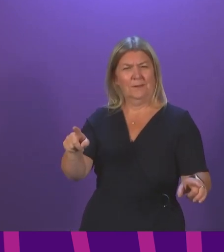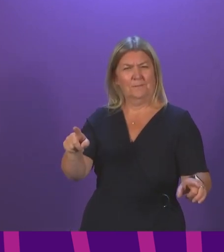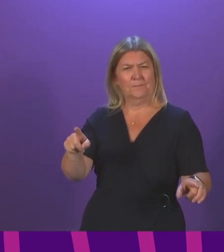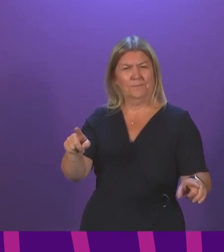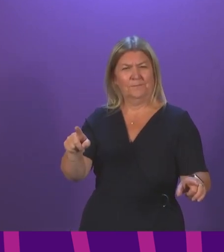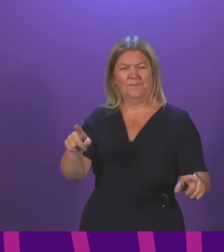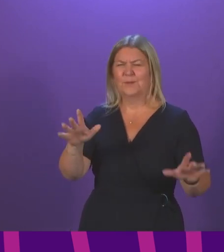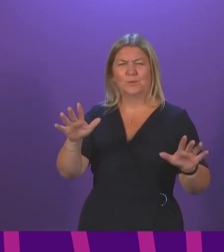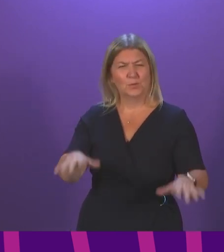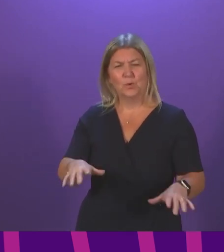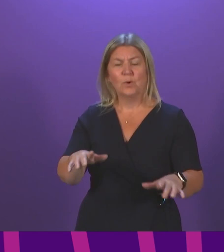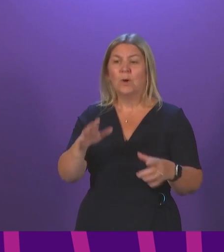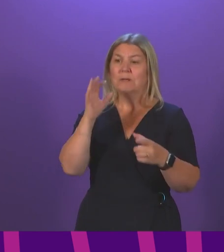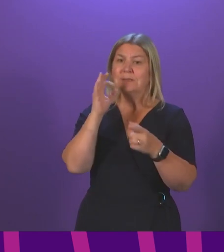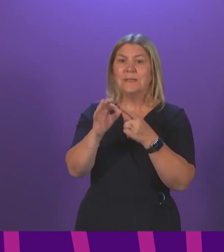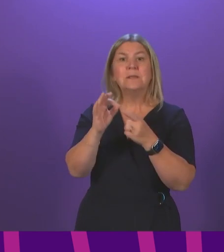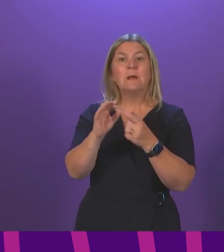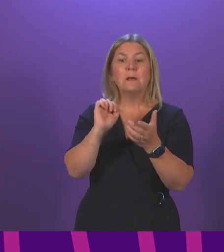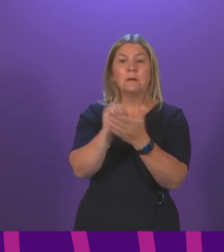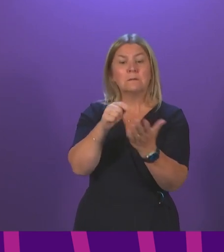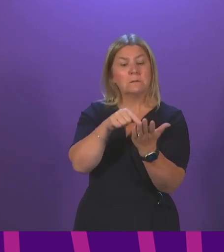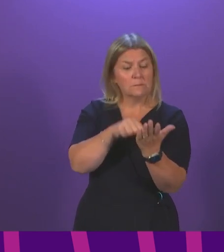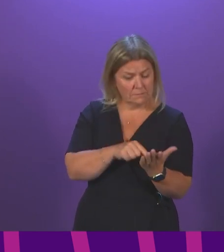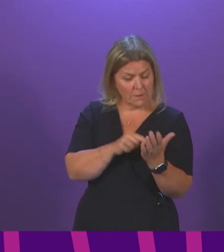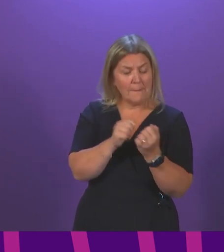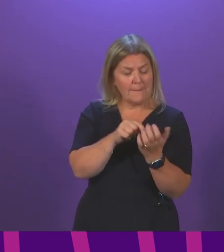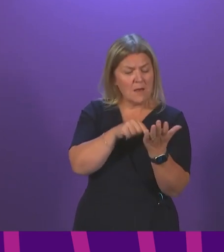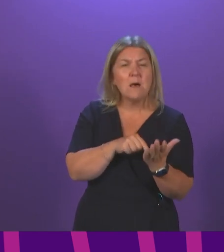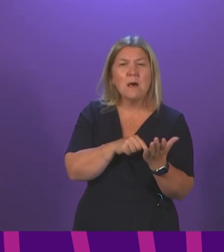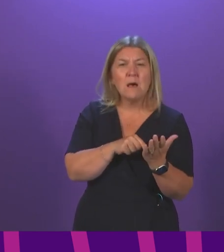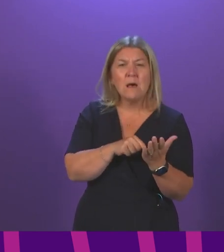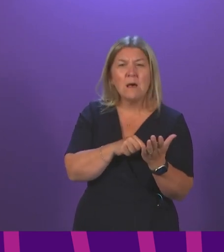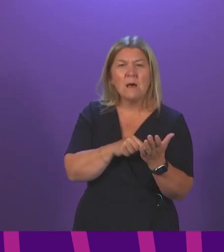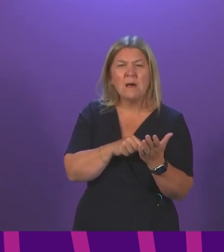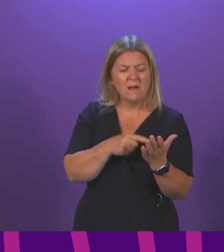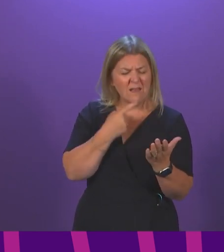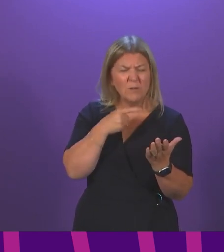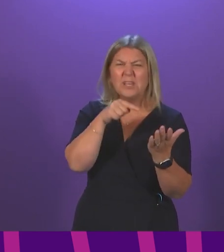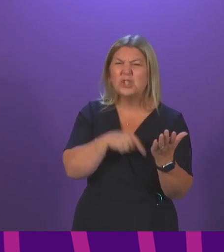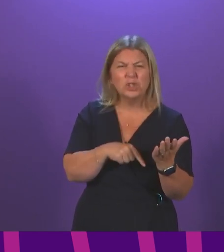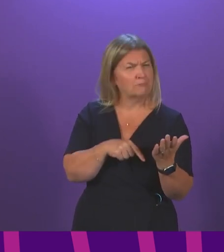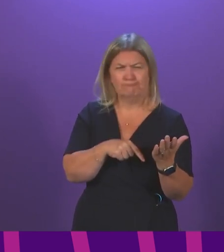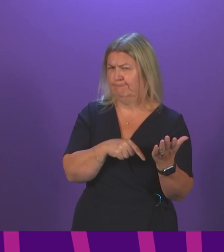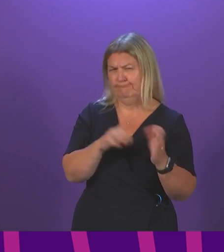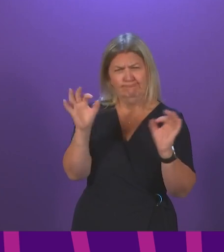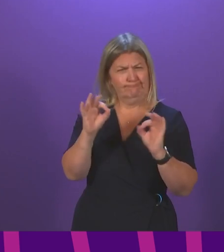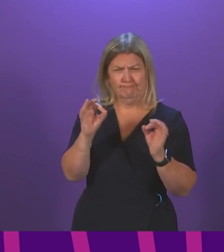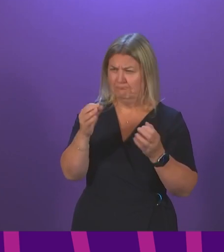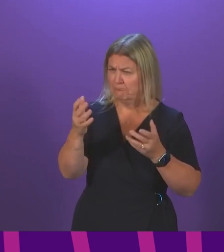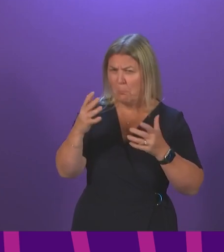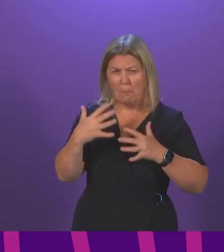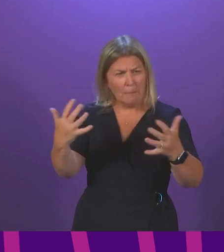details published in the paper, no evidence to back these proposals, no meaningful engagement with the sectors involved, no public consultation.